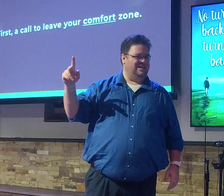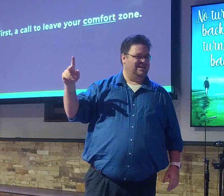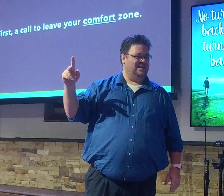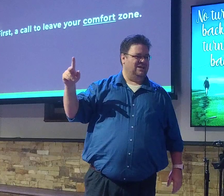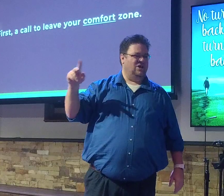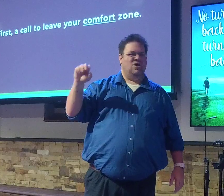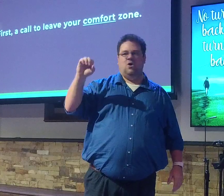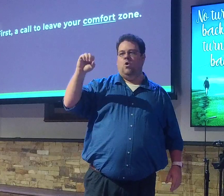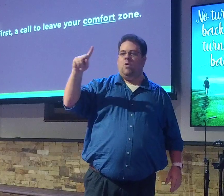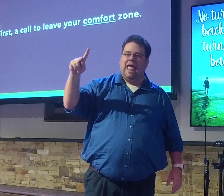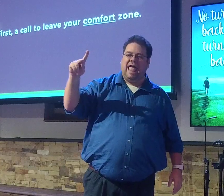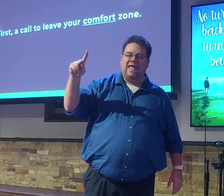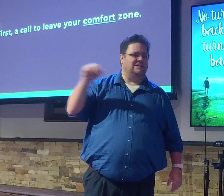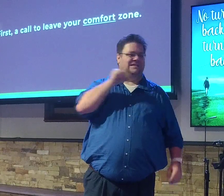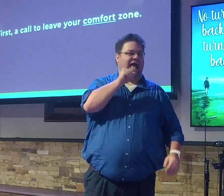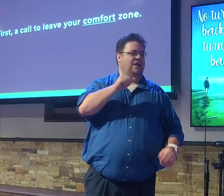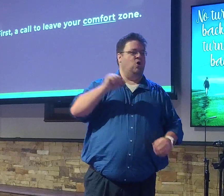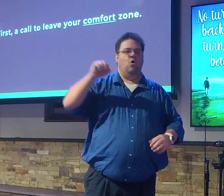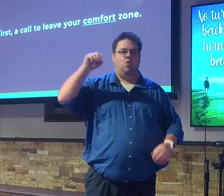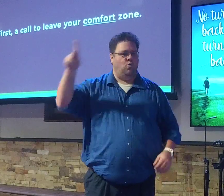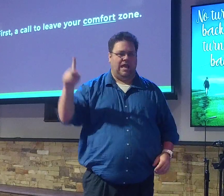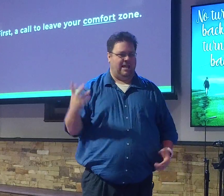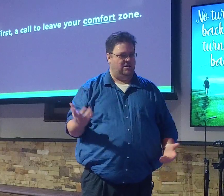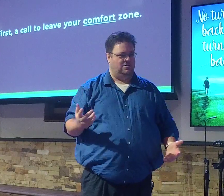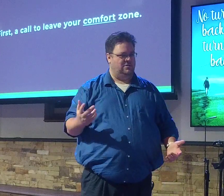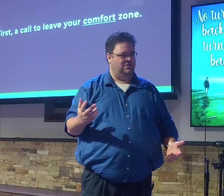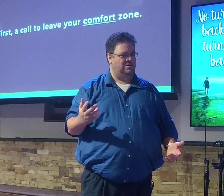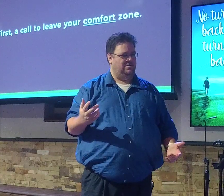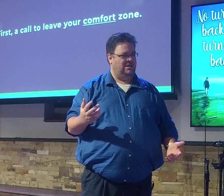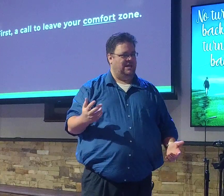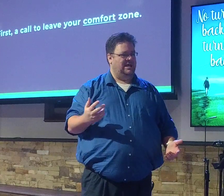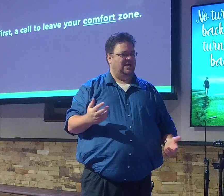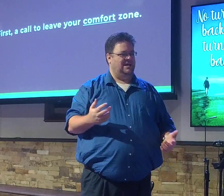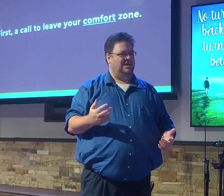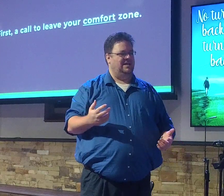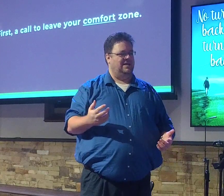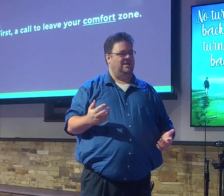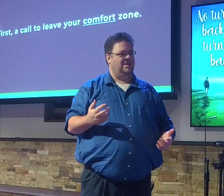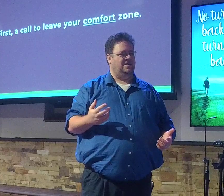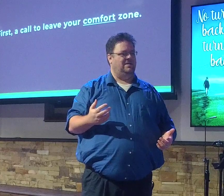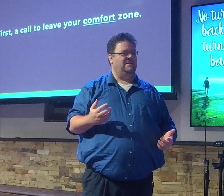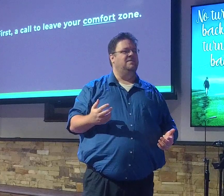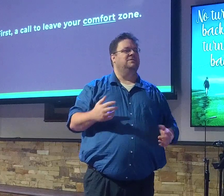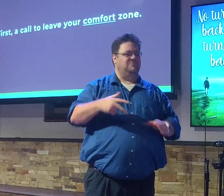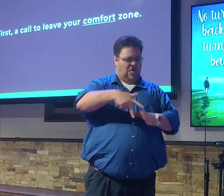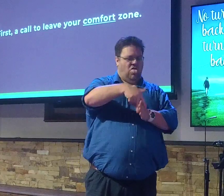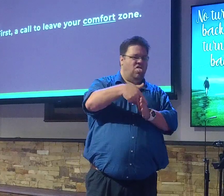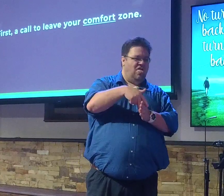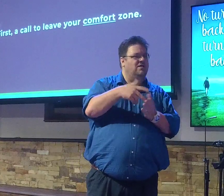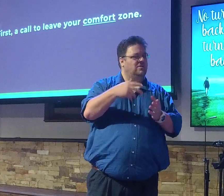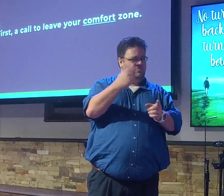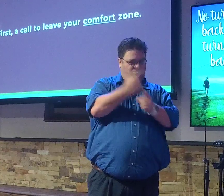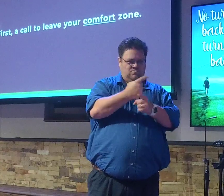Just okay is not okay in some things in life. And I would say the Christian walk is one of those. That commercial, you know, where the